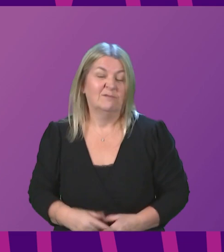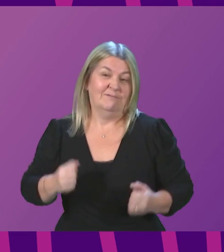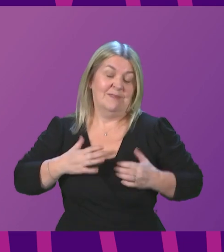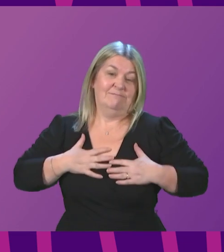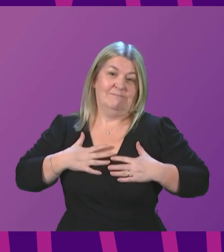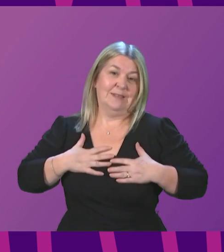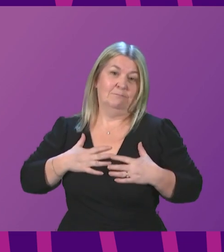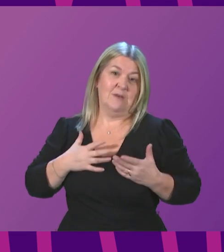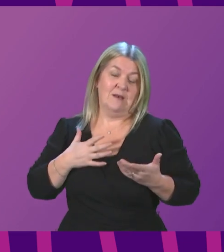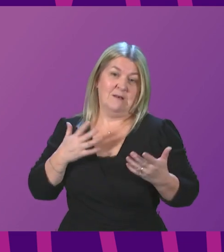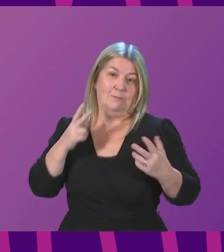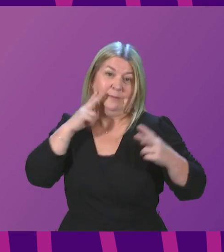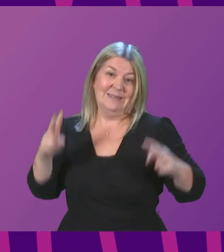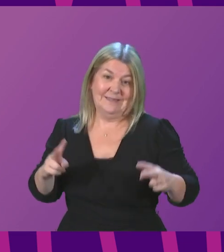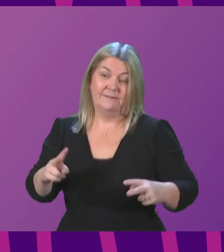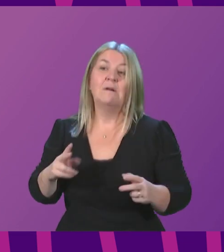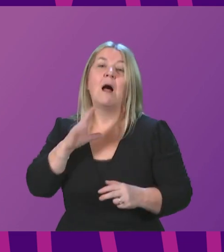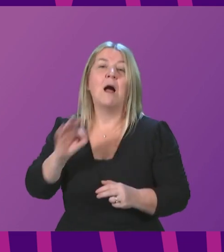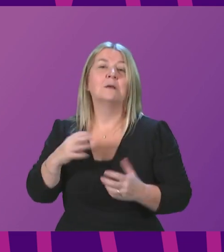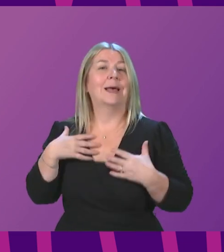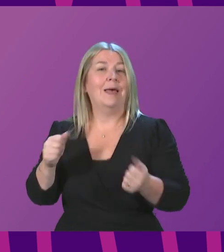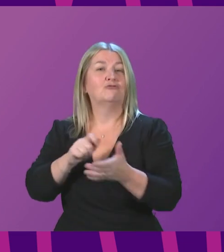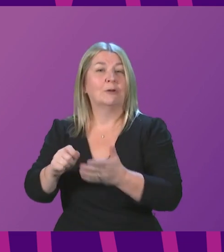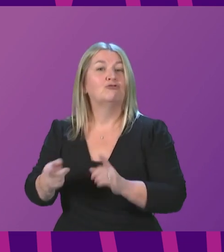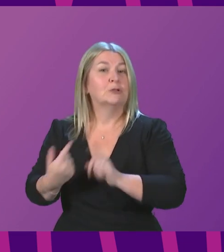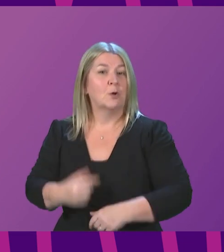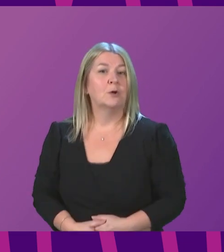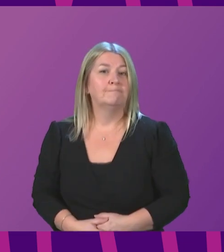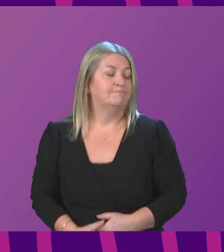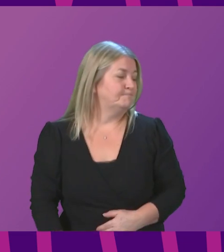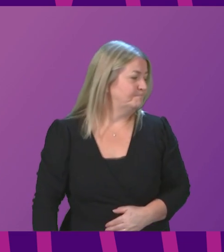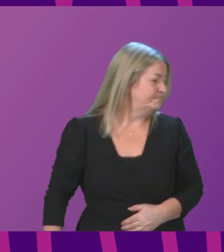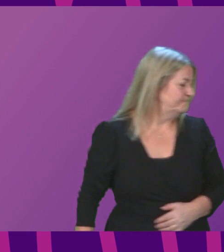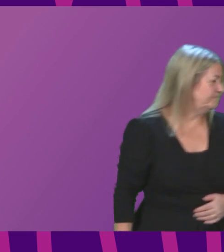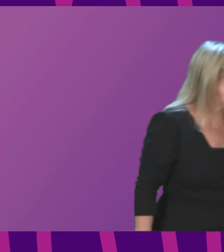press and pans. I will ask the Health Secretary to respond in more detail. Emma Harper.